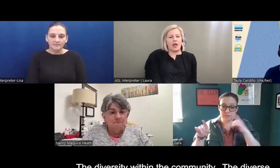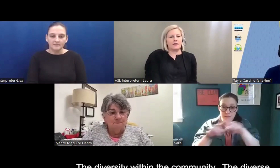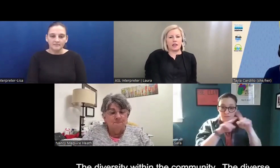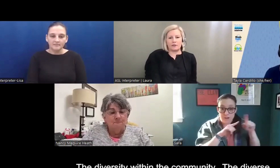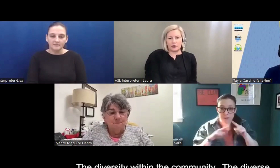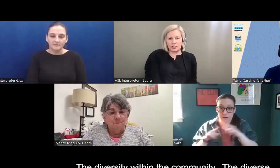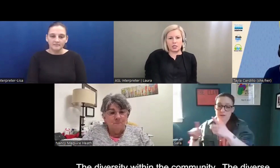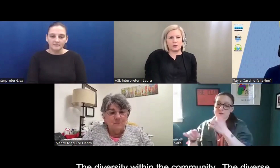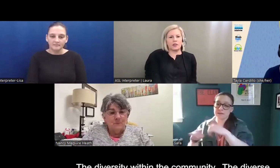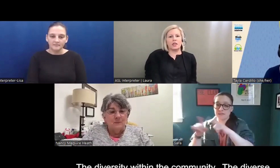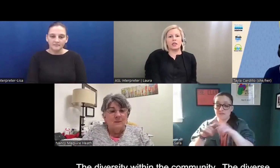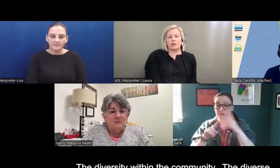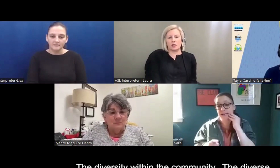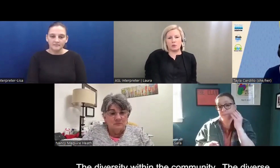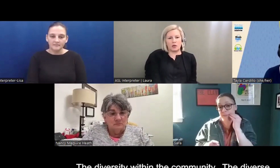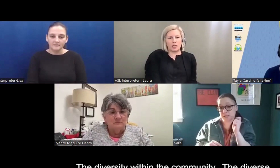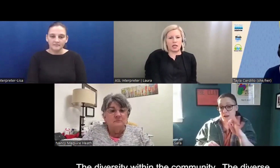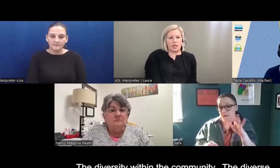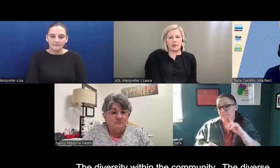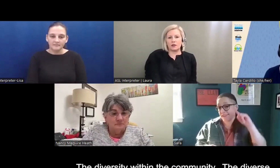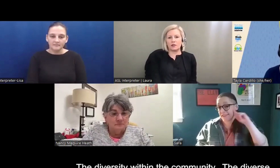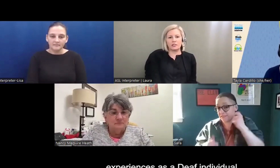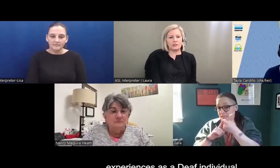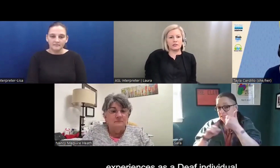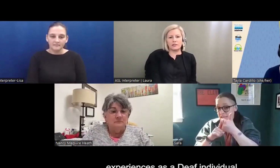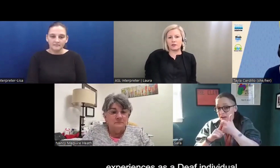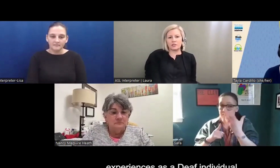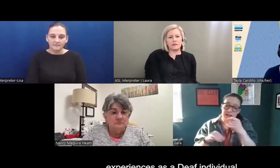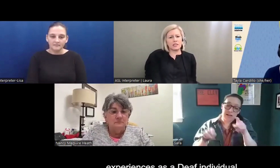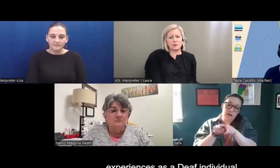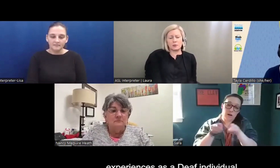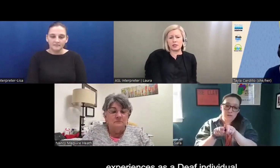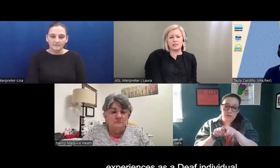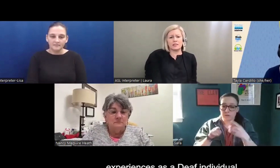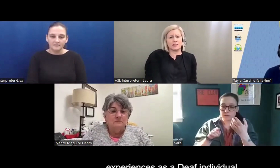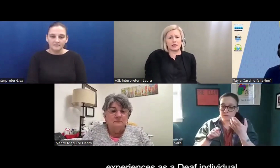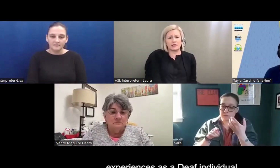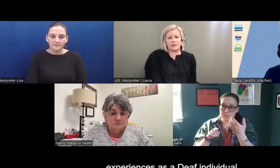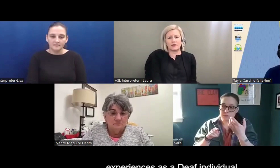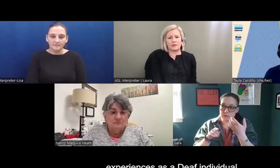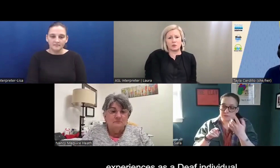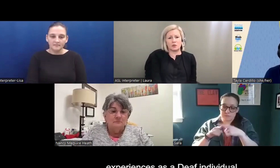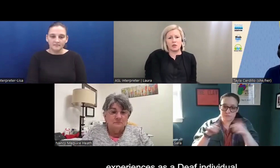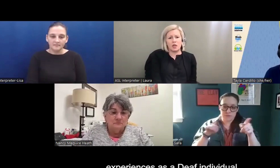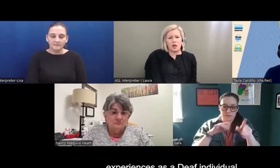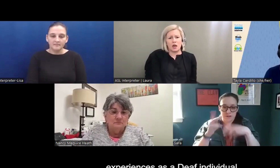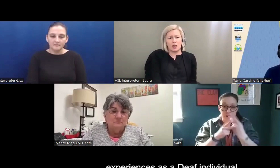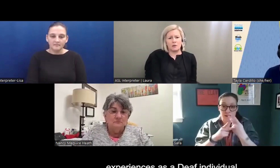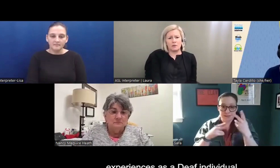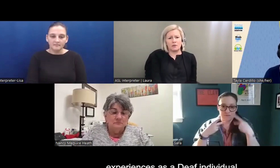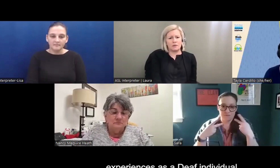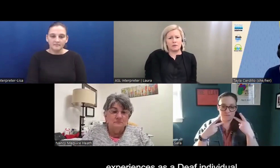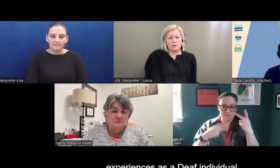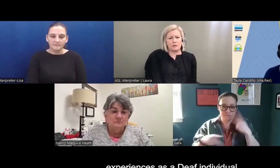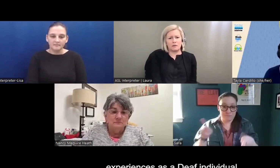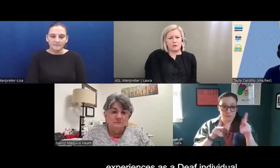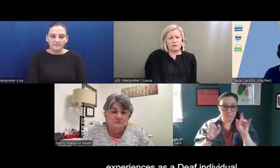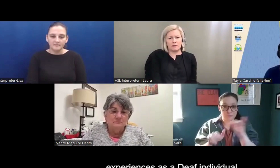And the diversity within the community and their diversity of experiences as a deaf individual. Um,